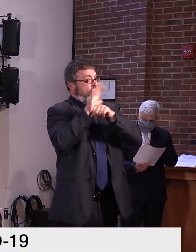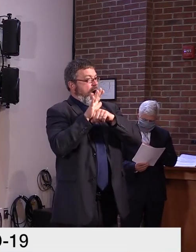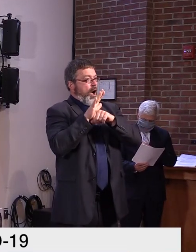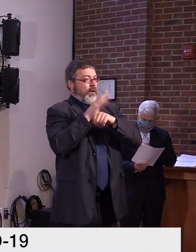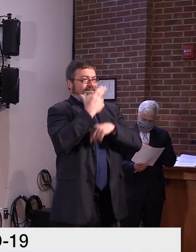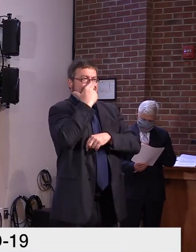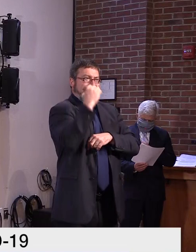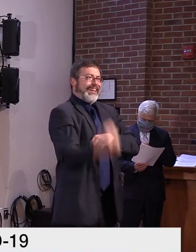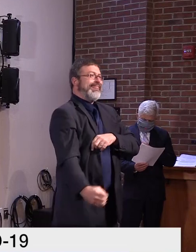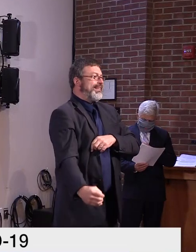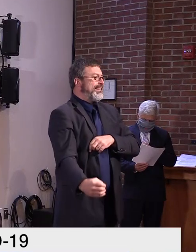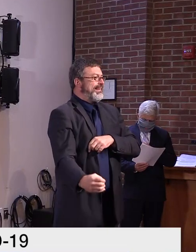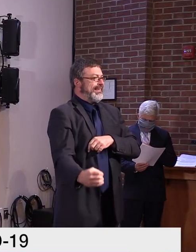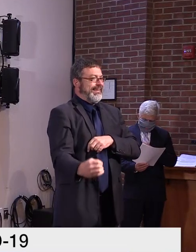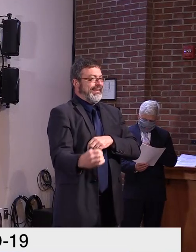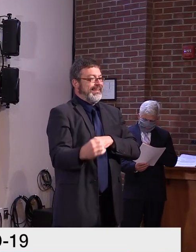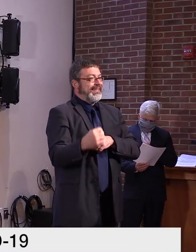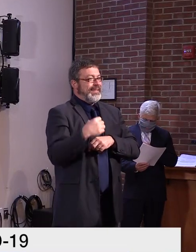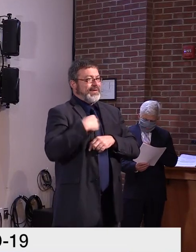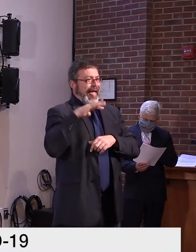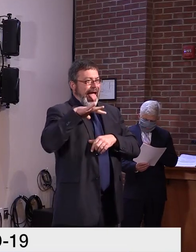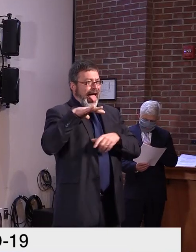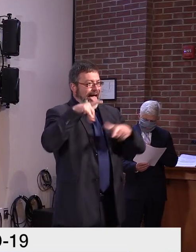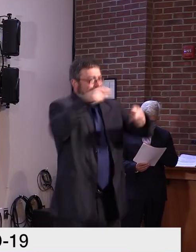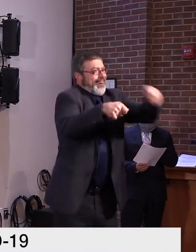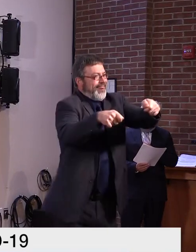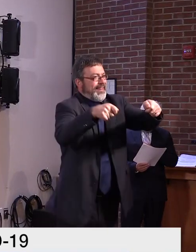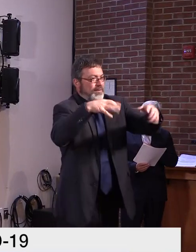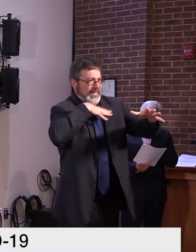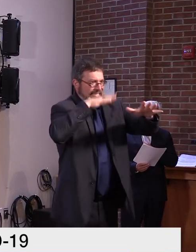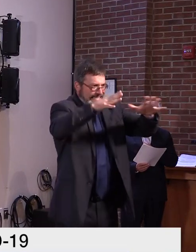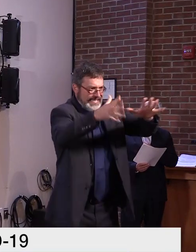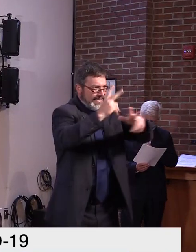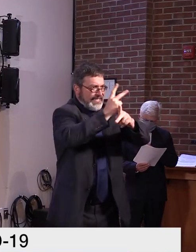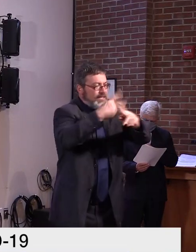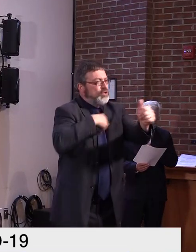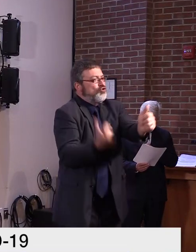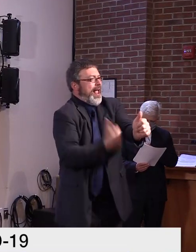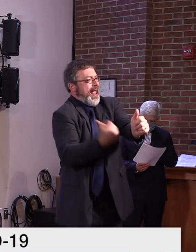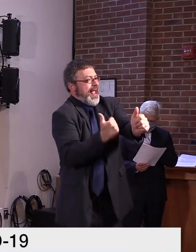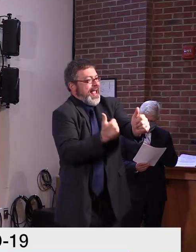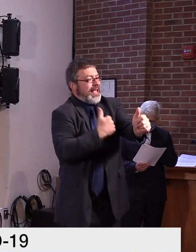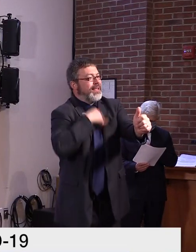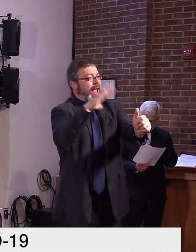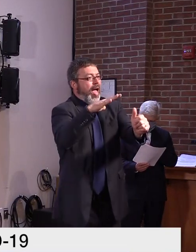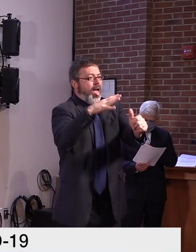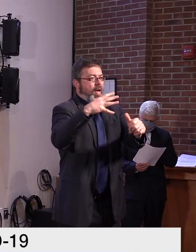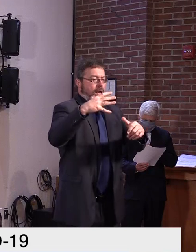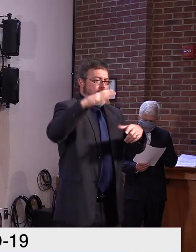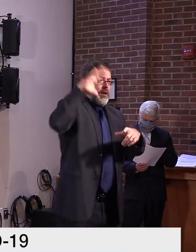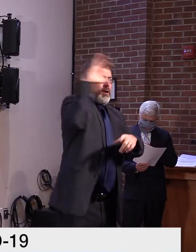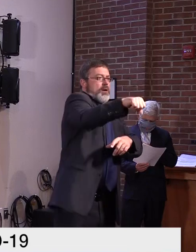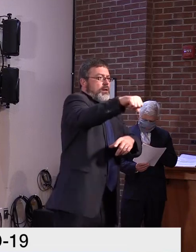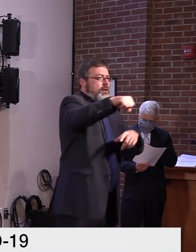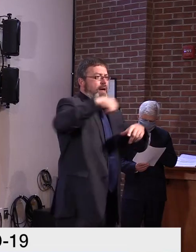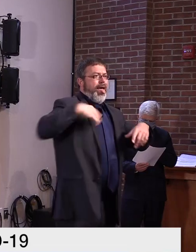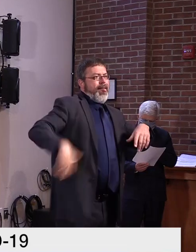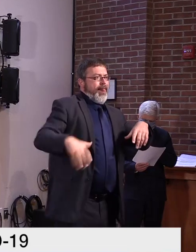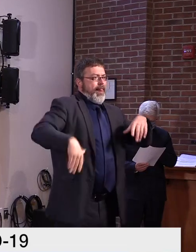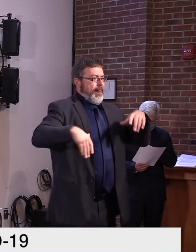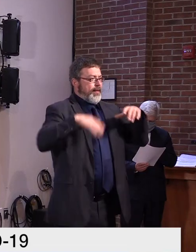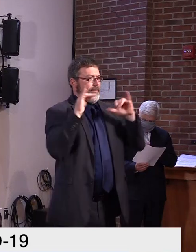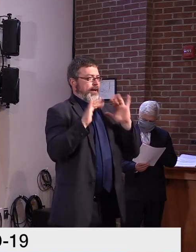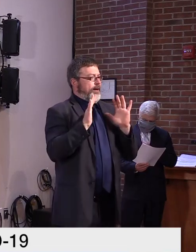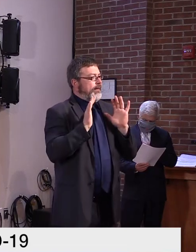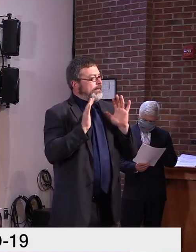actually managing our interaction with the virus. So if we get the virus to a level where it's quite manageable and